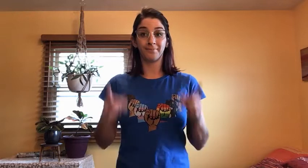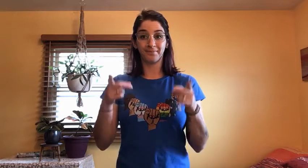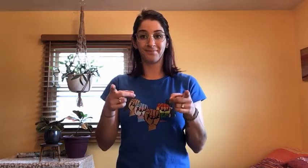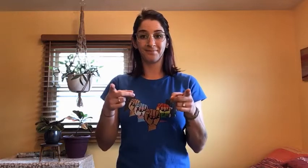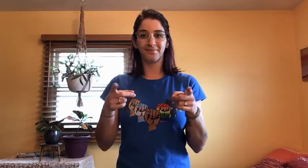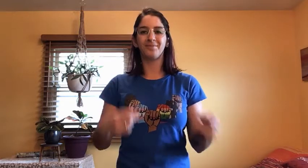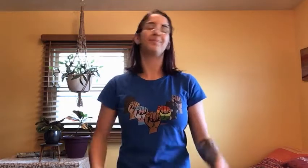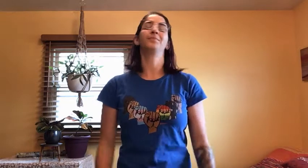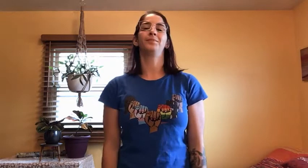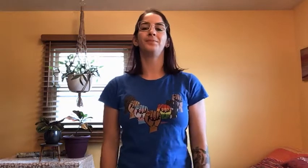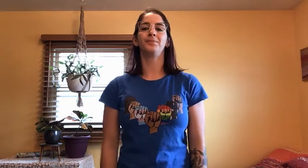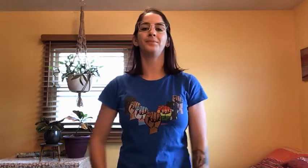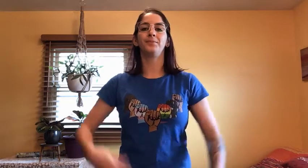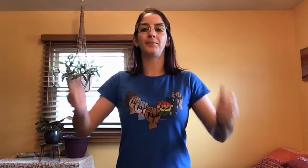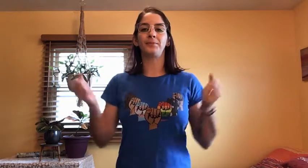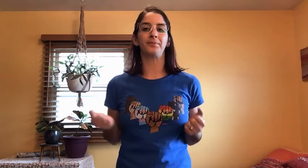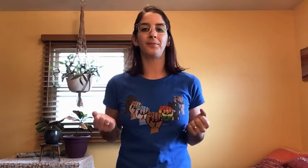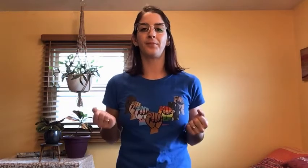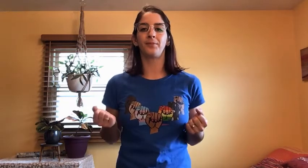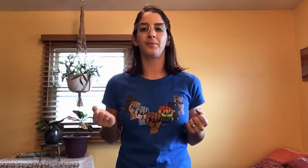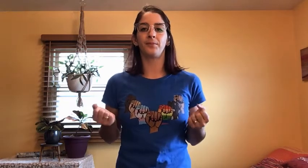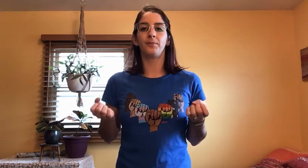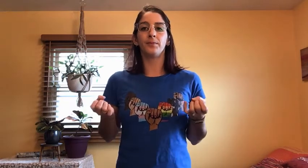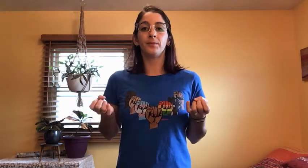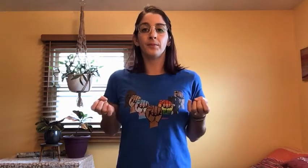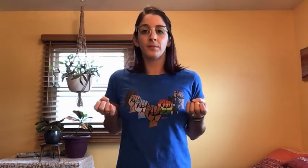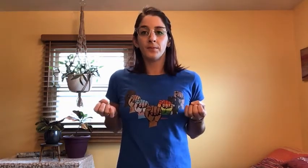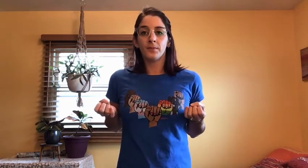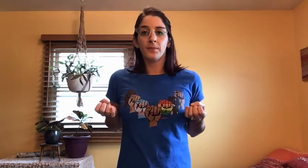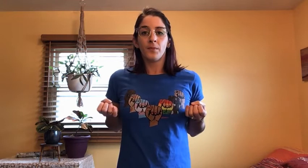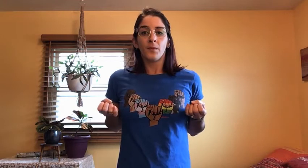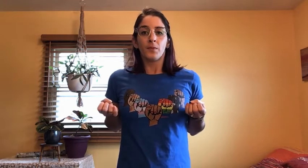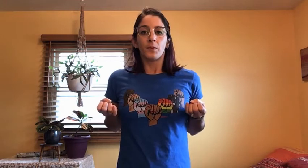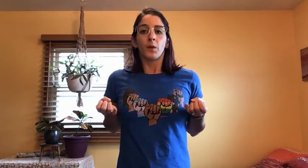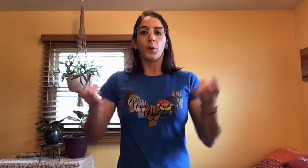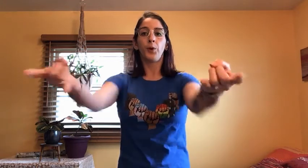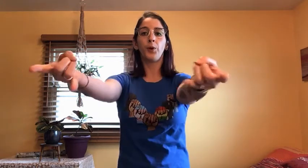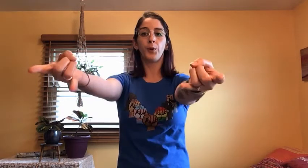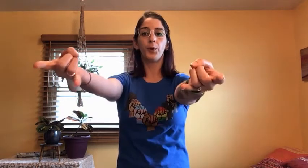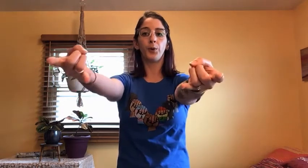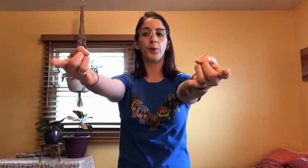Now it's your turn. Breathe in, breathe out.